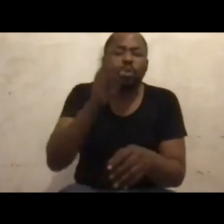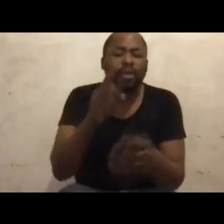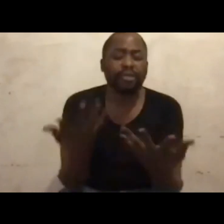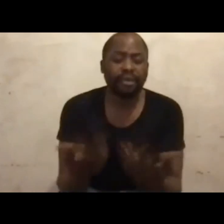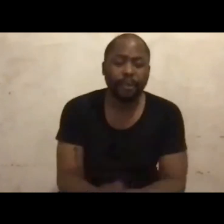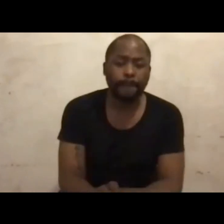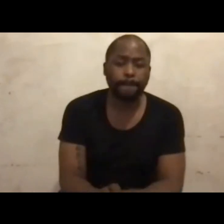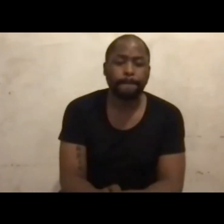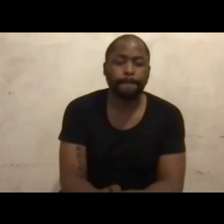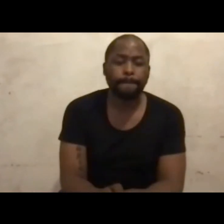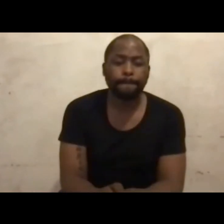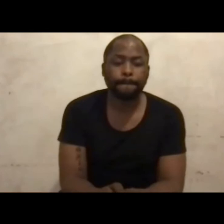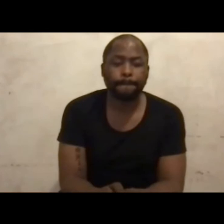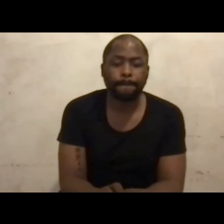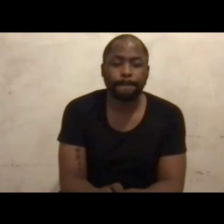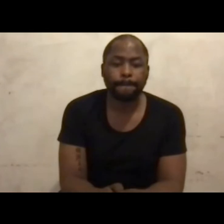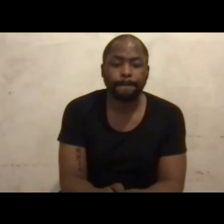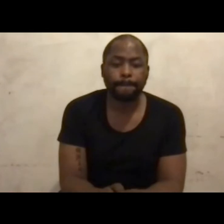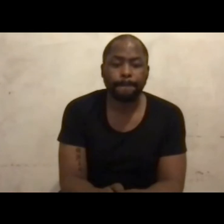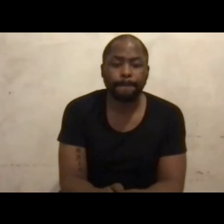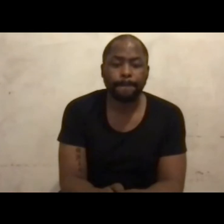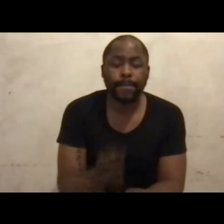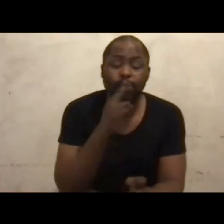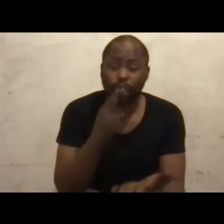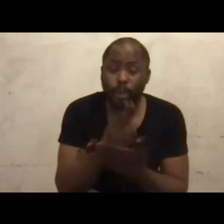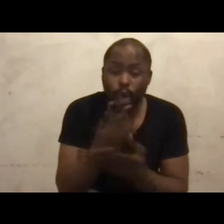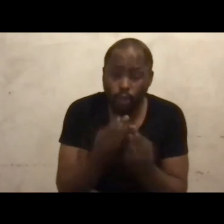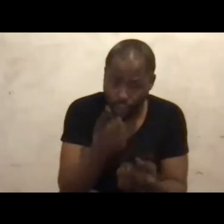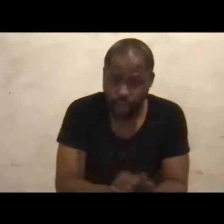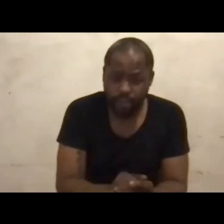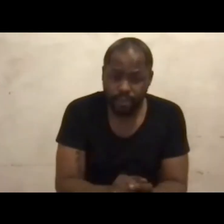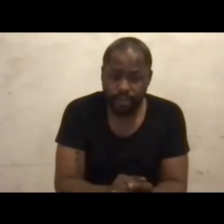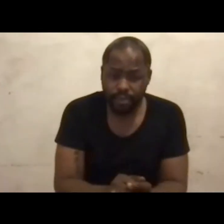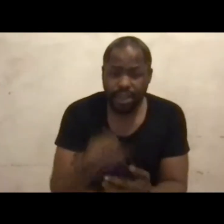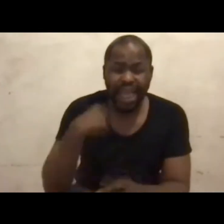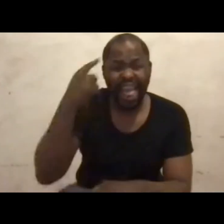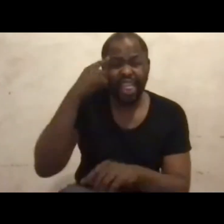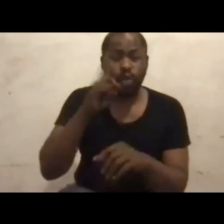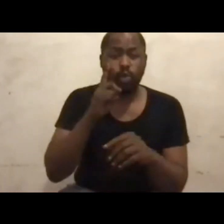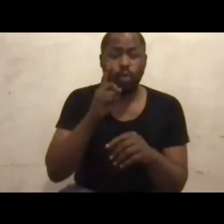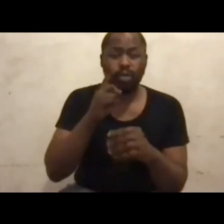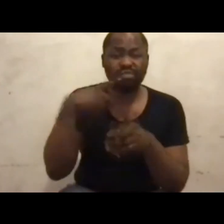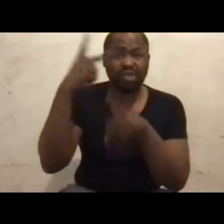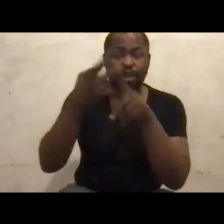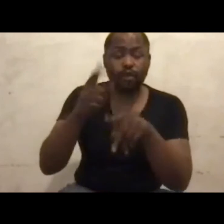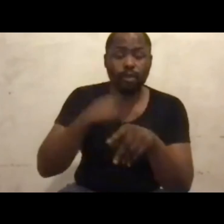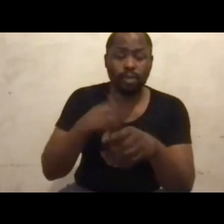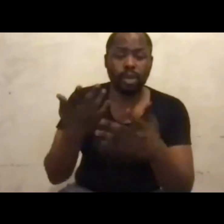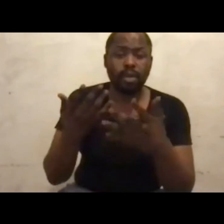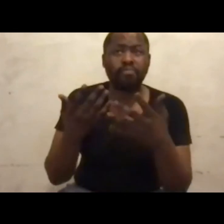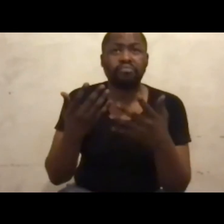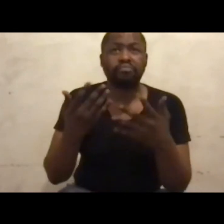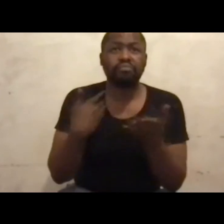What's next for me? Can I be honest with you, Lydia? I think what's next for me is to take a break and really start